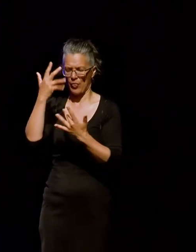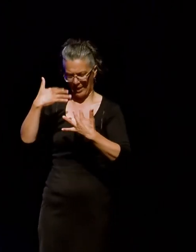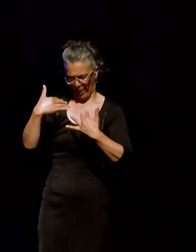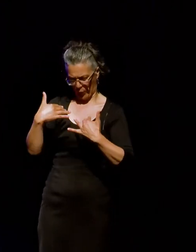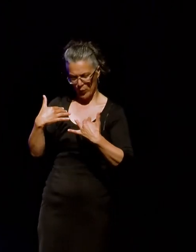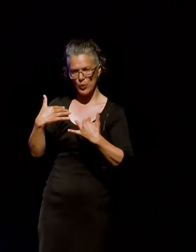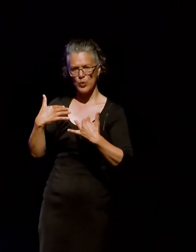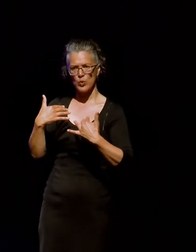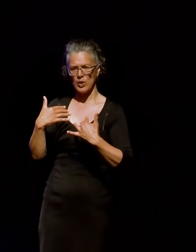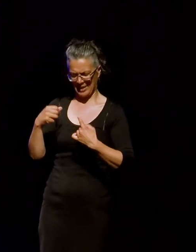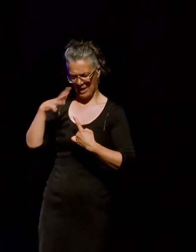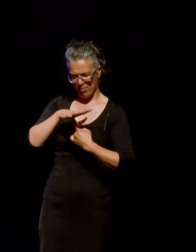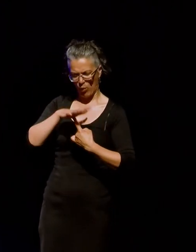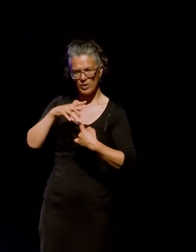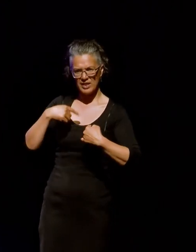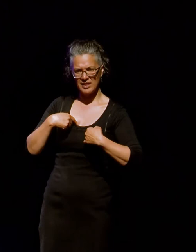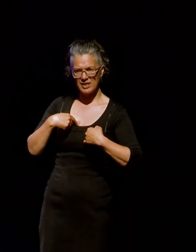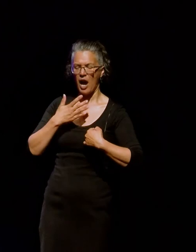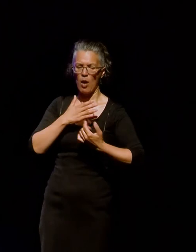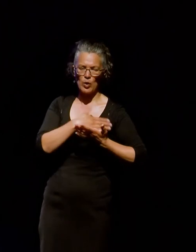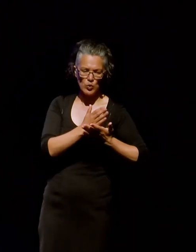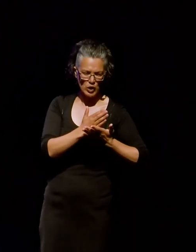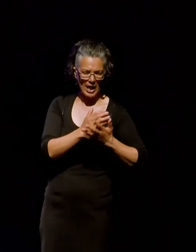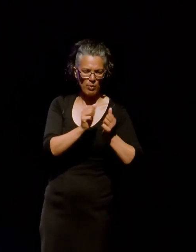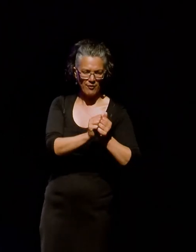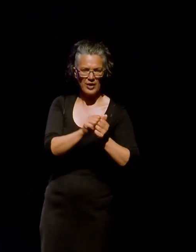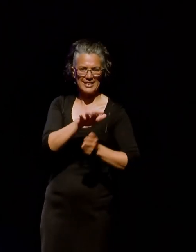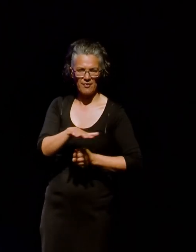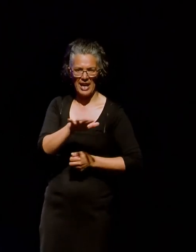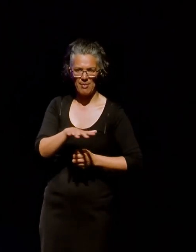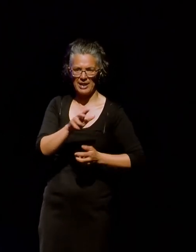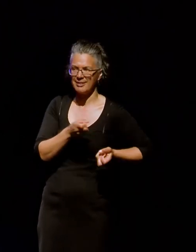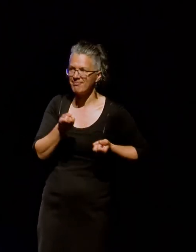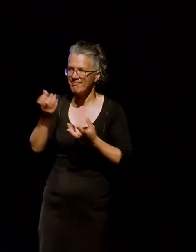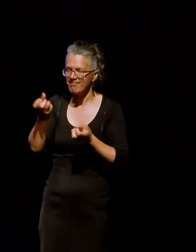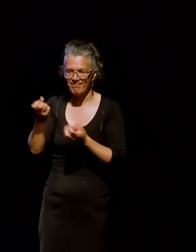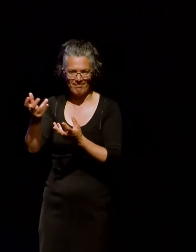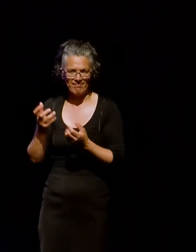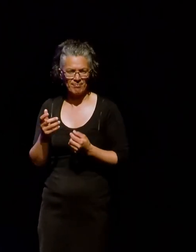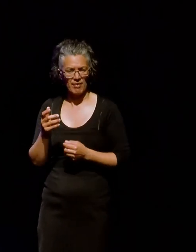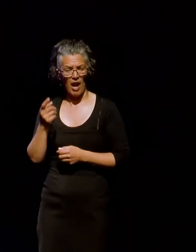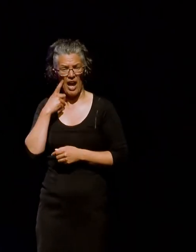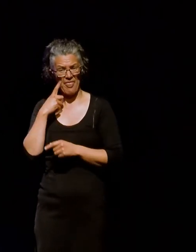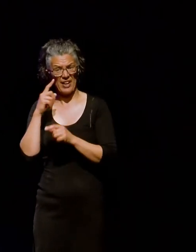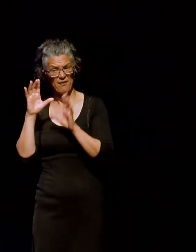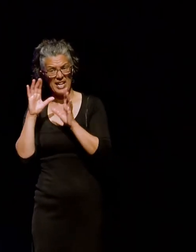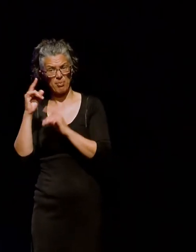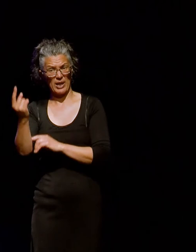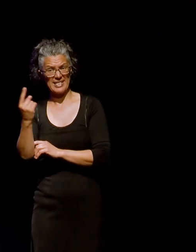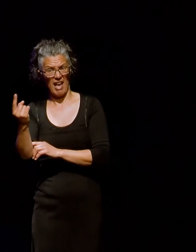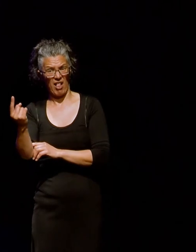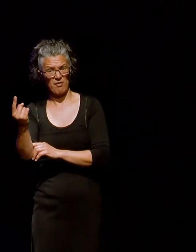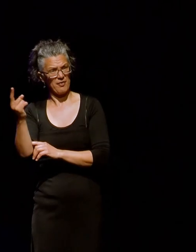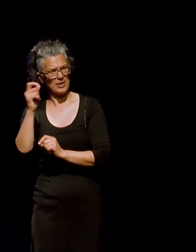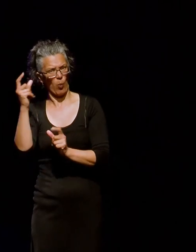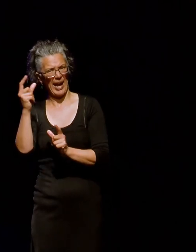and the things that are important that they want to share with their friends and their family. Um, and I think Facebook is itself very aware of that, right?